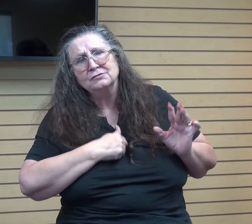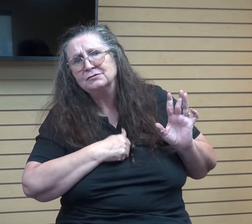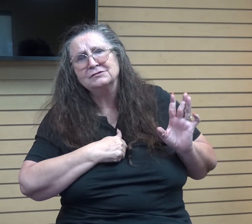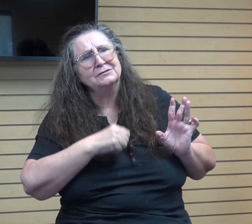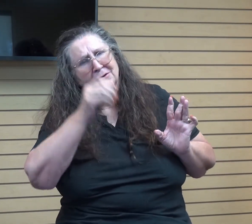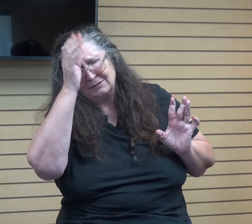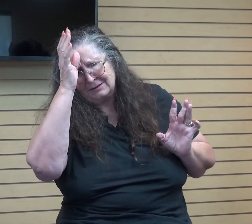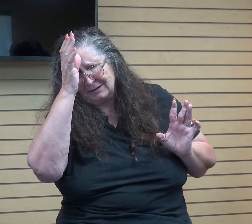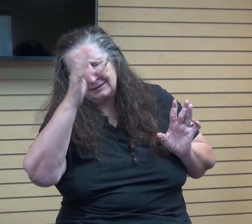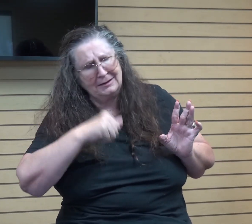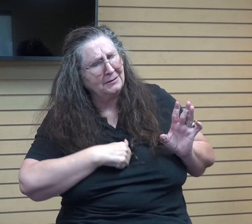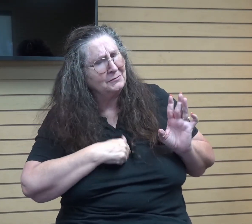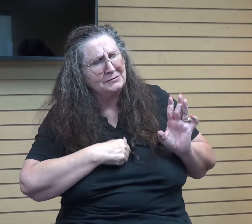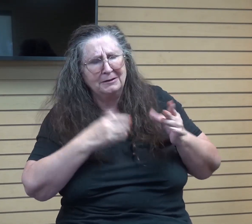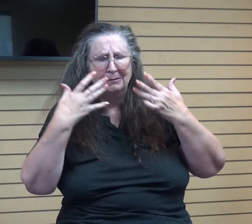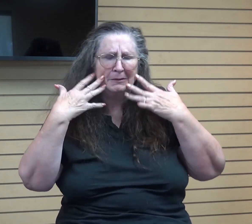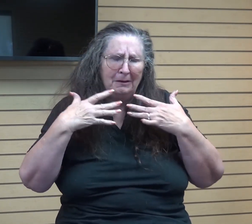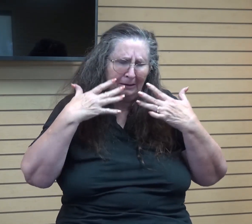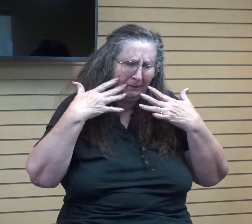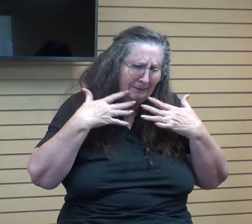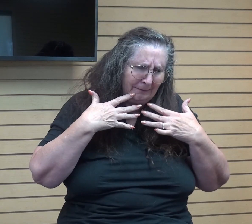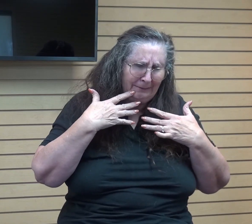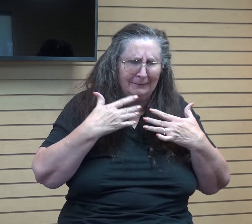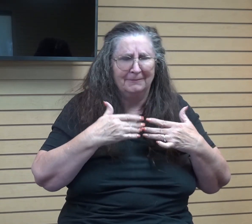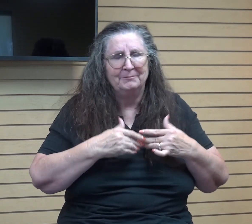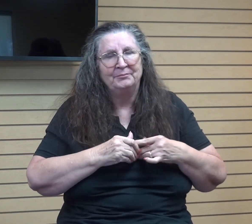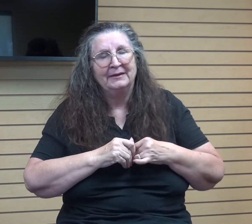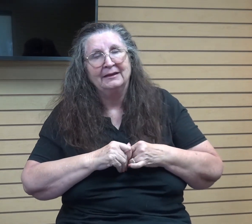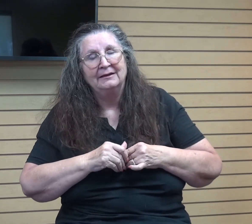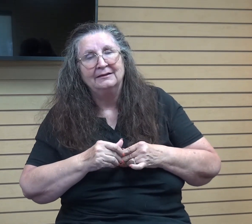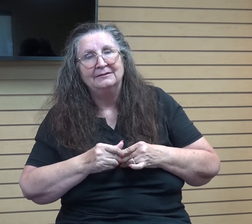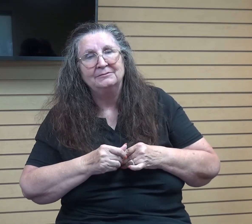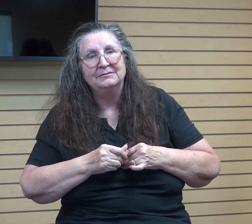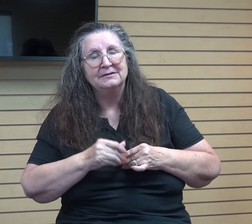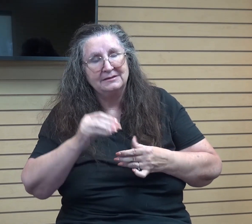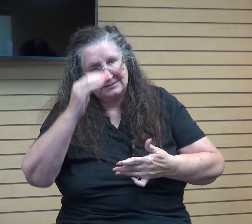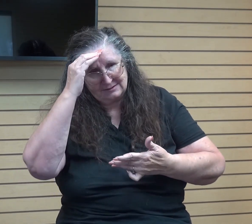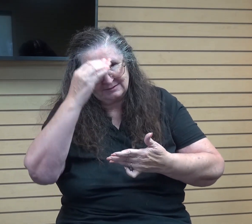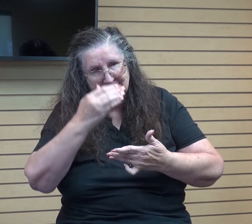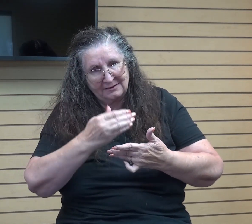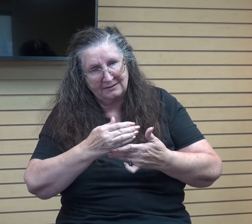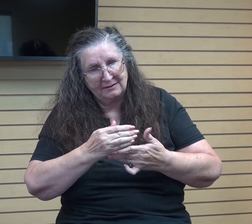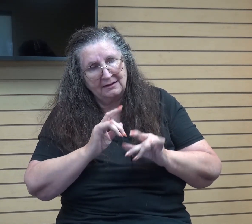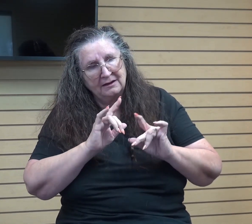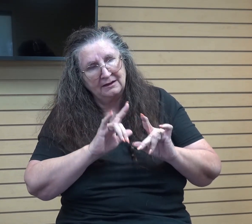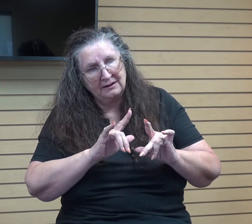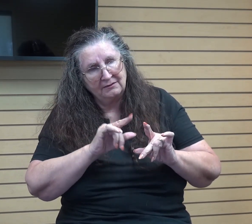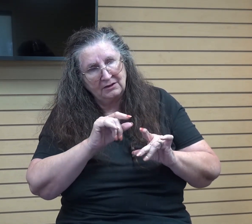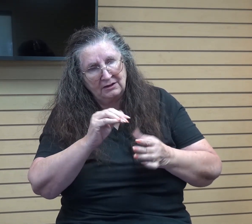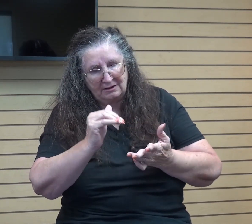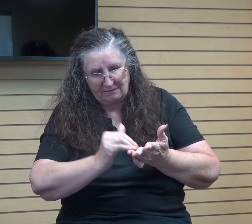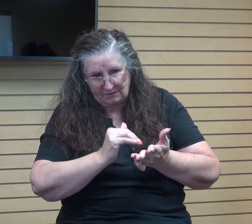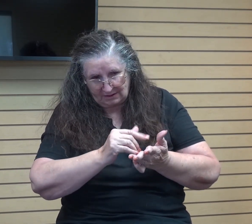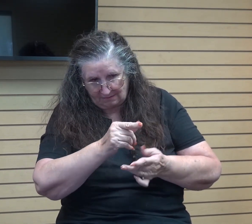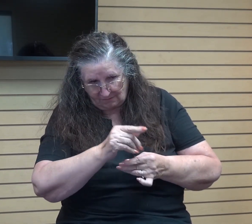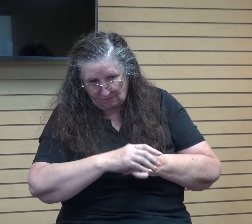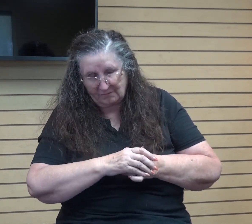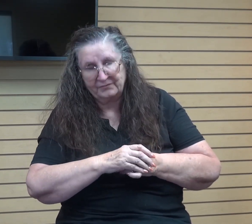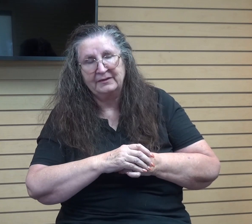Dad, I'm sorry. And I'm crying, I'm bawling my eyes out. But that's when he said, Son, I love you. You're forgiven. And it's the same